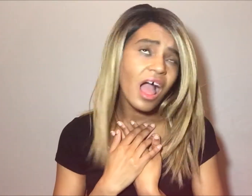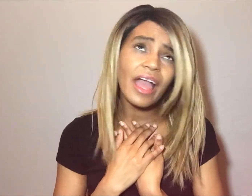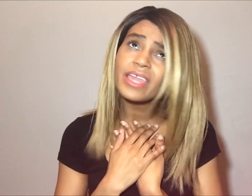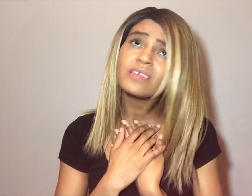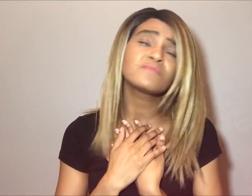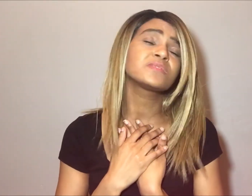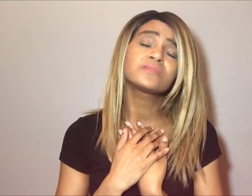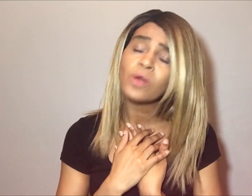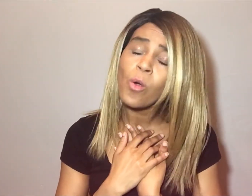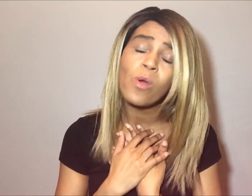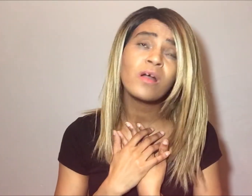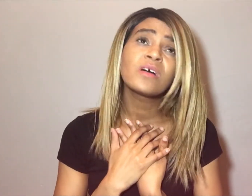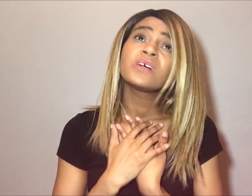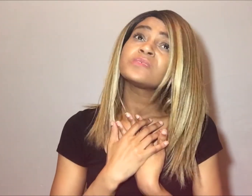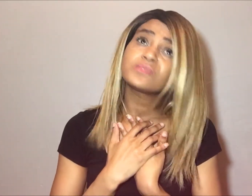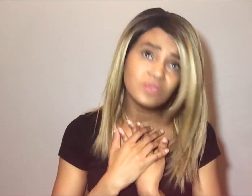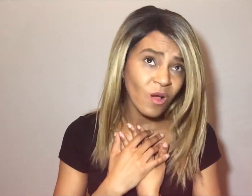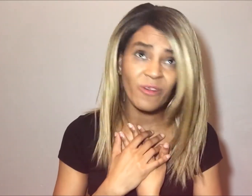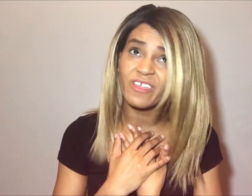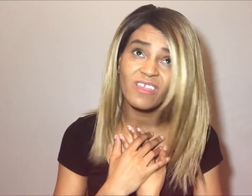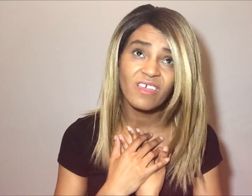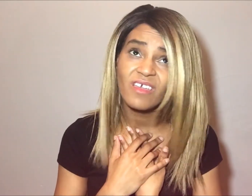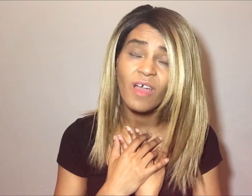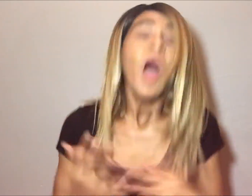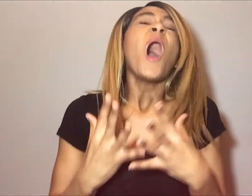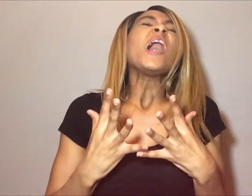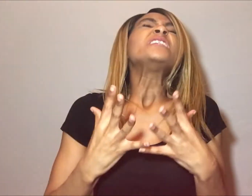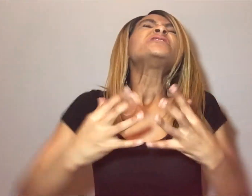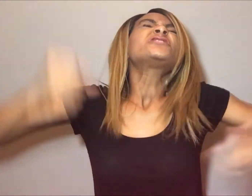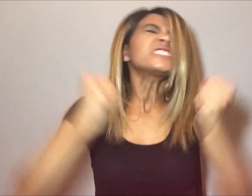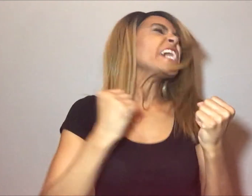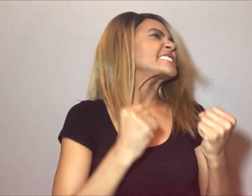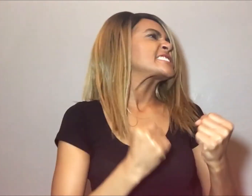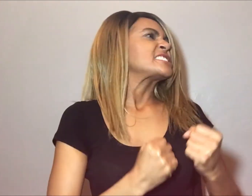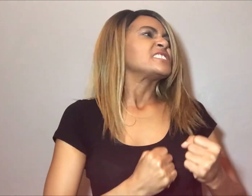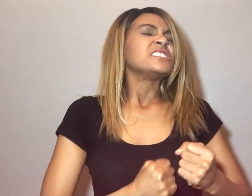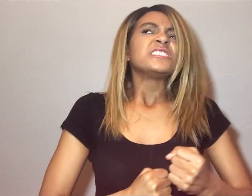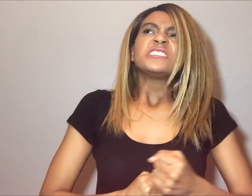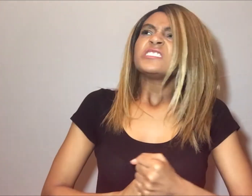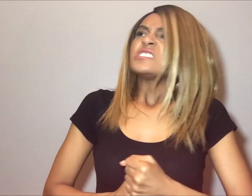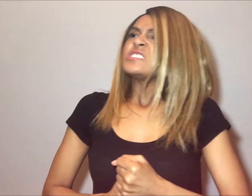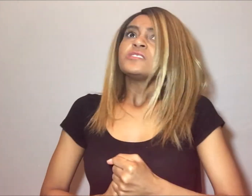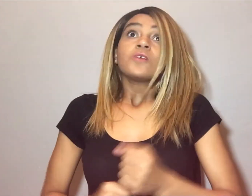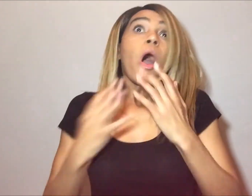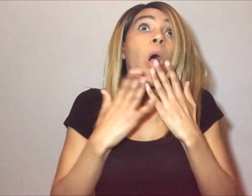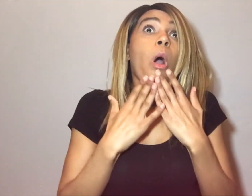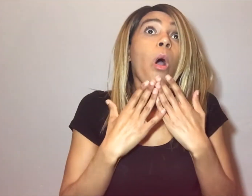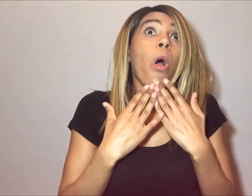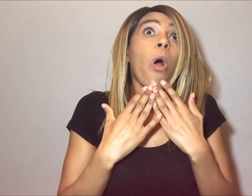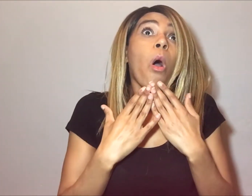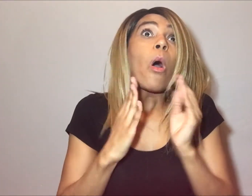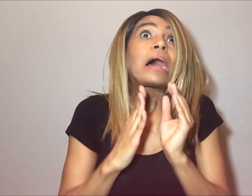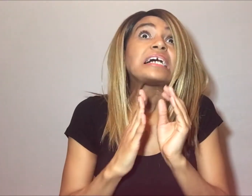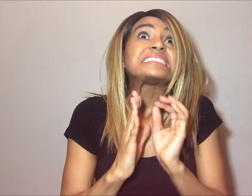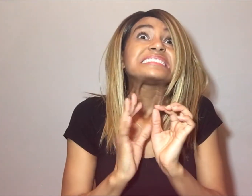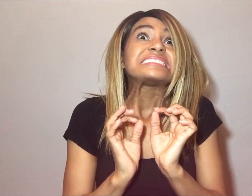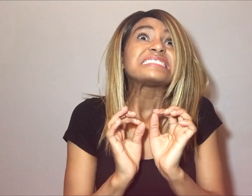I am so sorry. Shit! Oh,